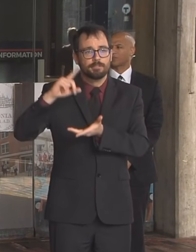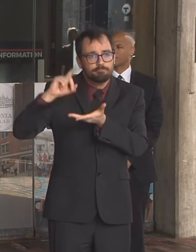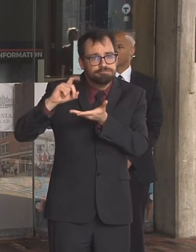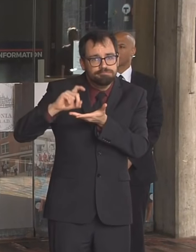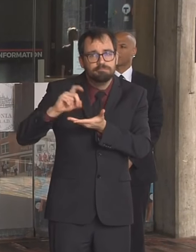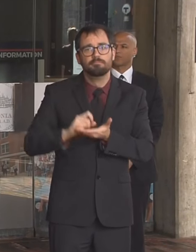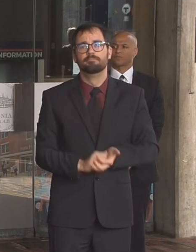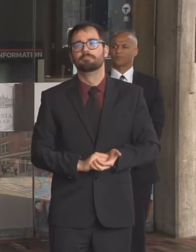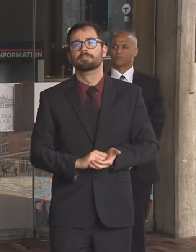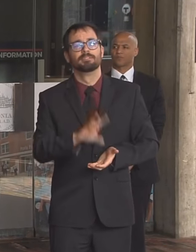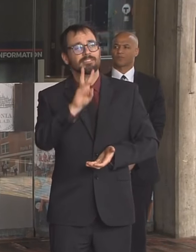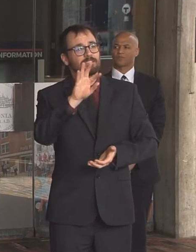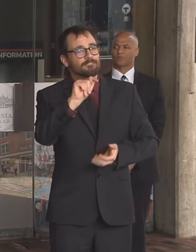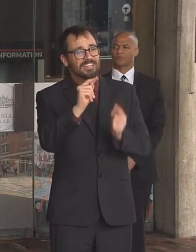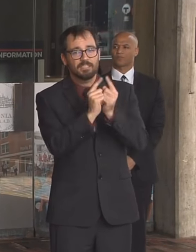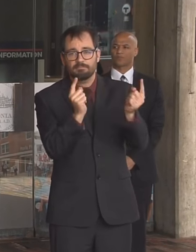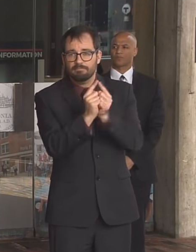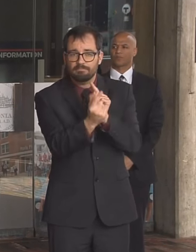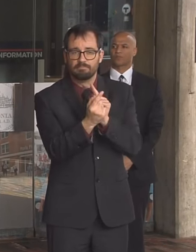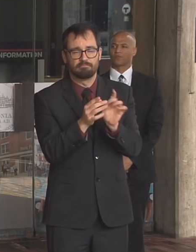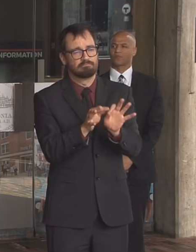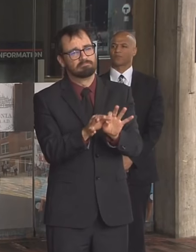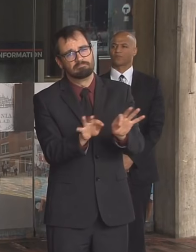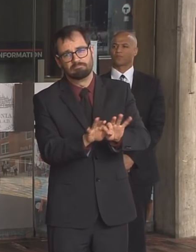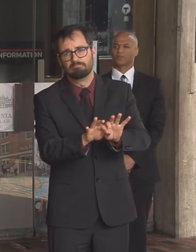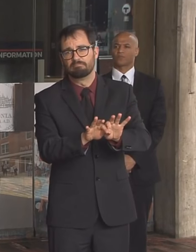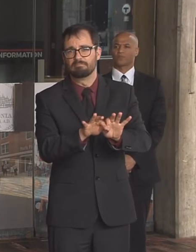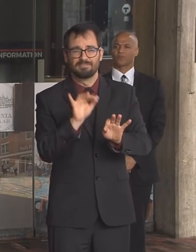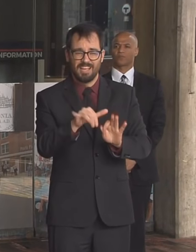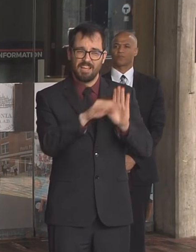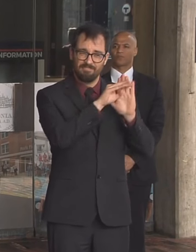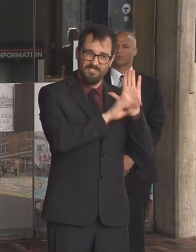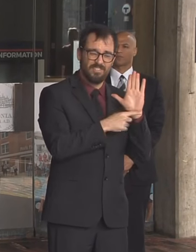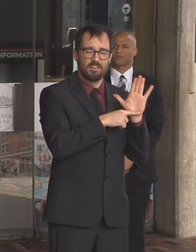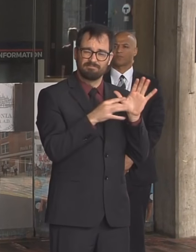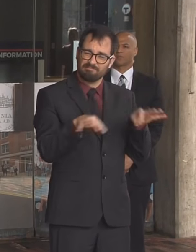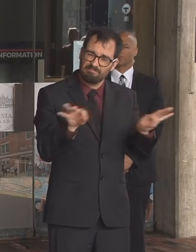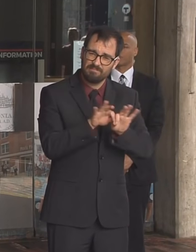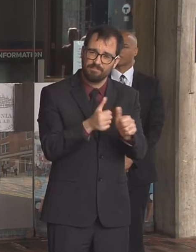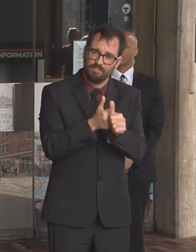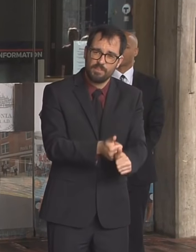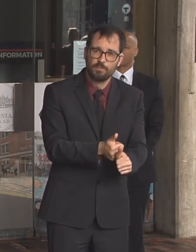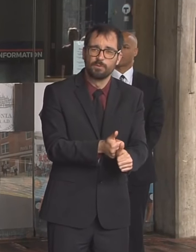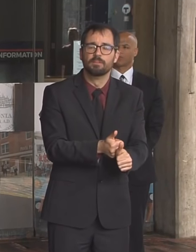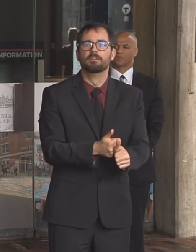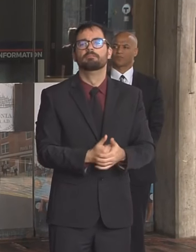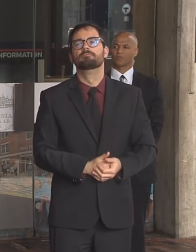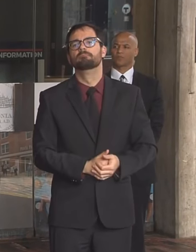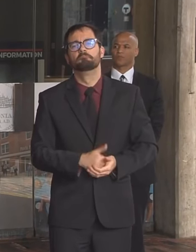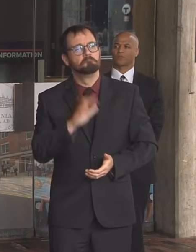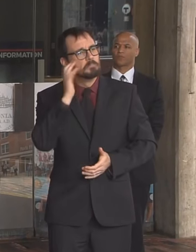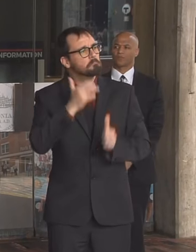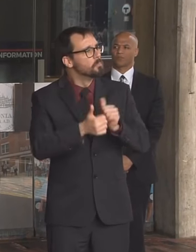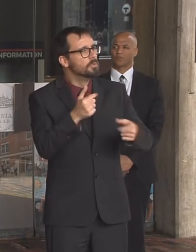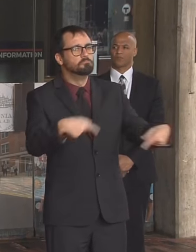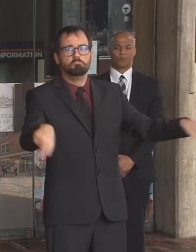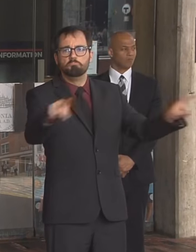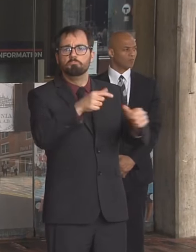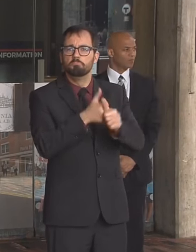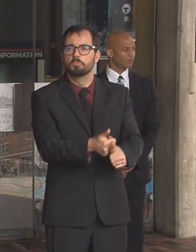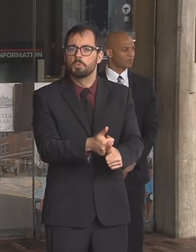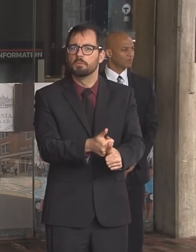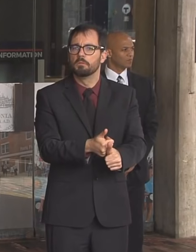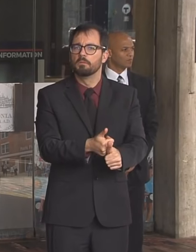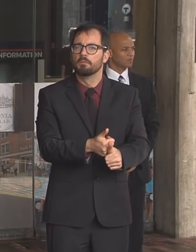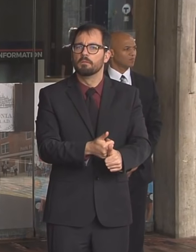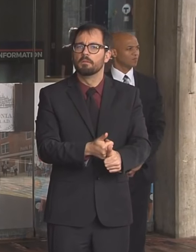somebody i think it's important that we continue to say that i'm watching people for the most part it's working as i look out here it's kind of working i think it's